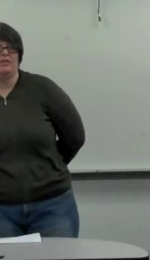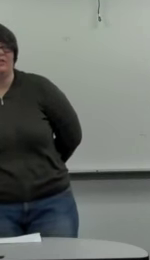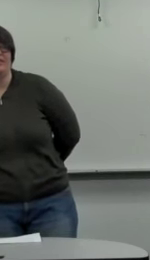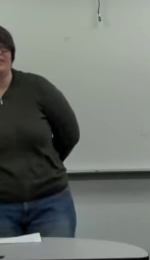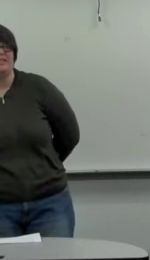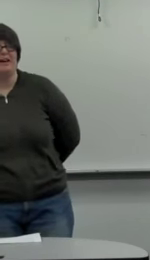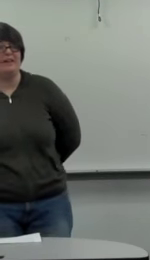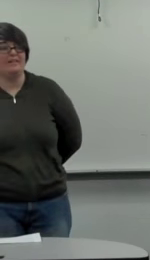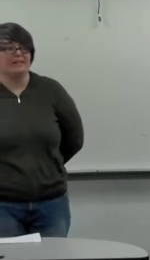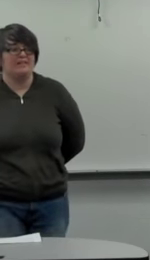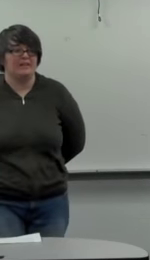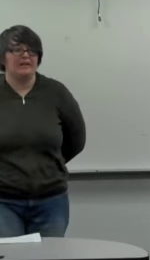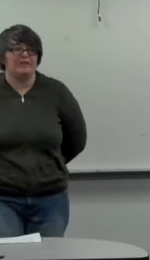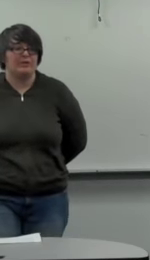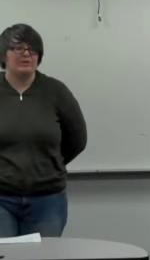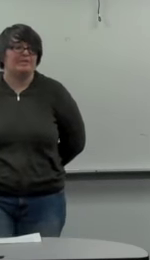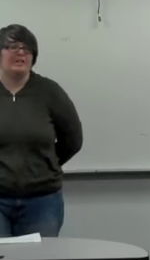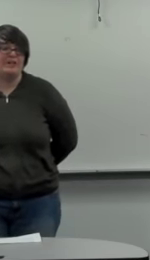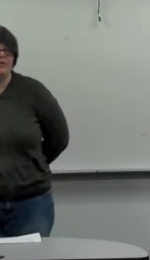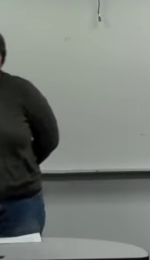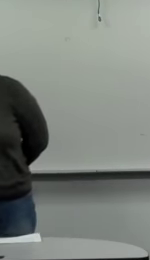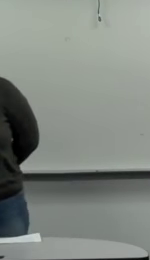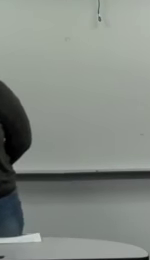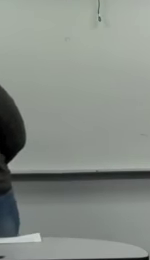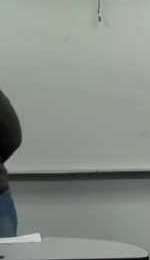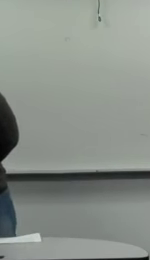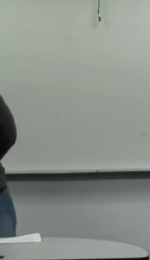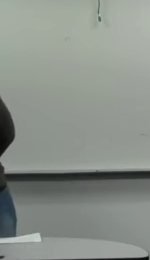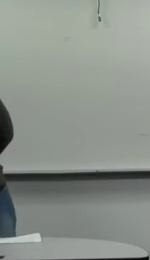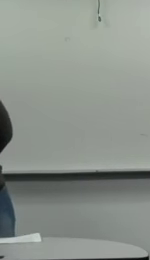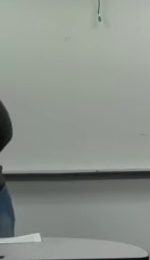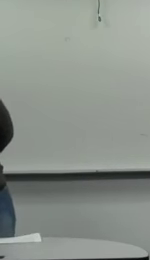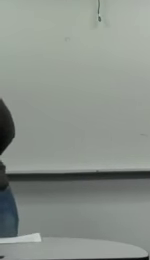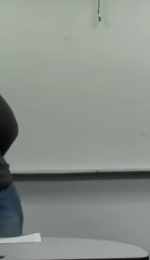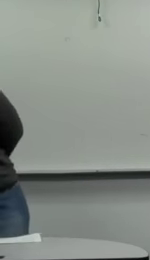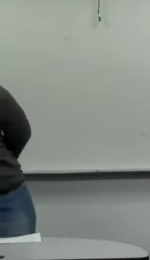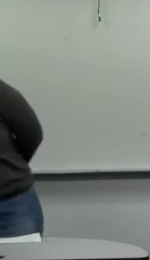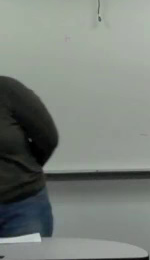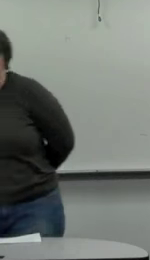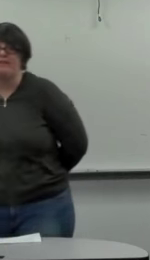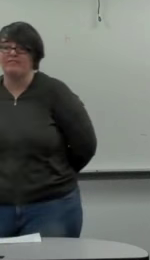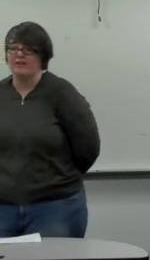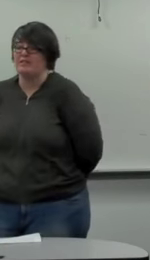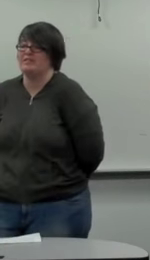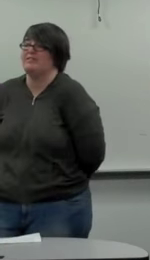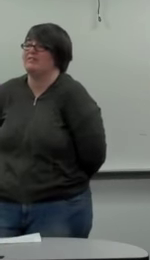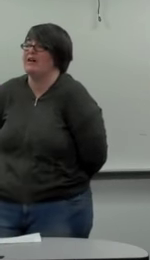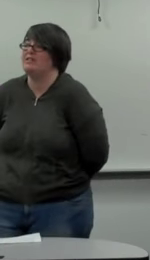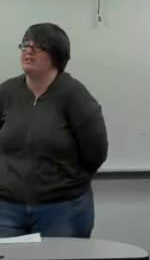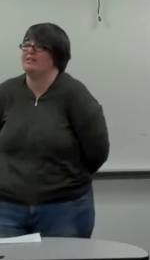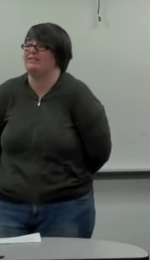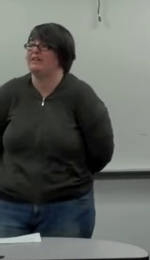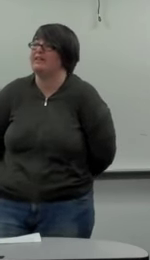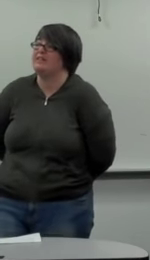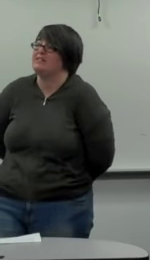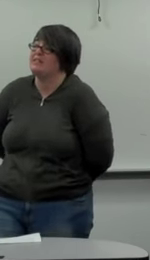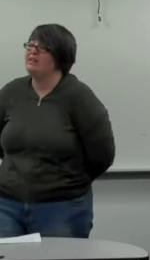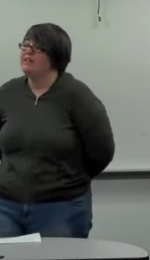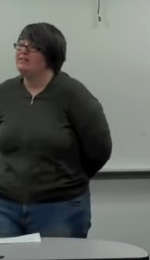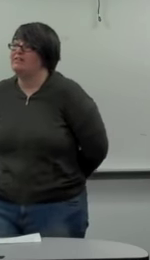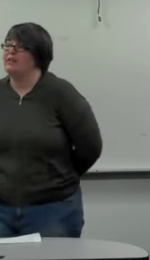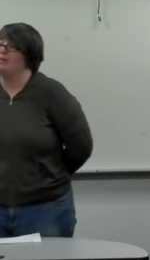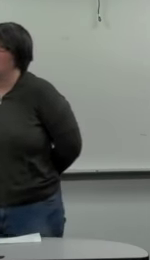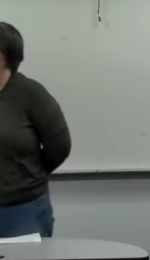Of course, all is not necessarily rosy in the world of parasites, and sometimes they can seem more like foes than friends, or at the very